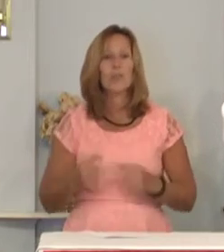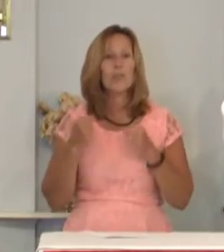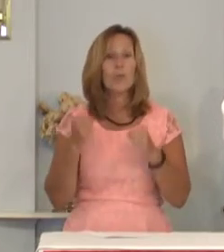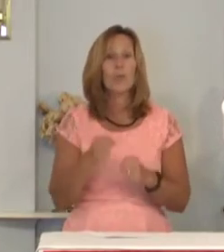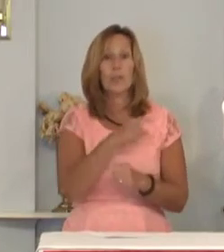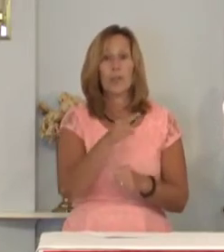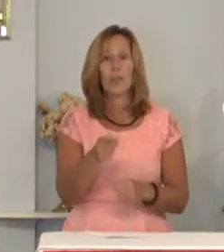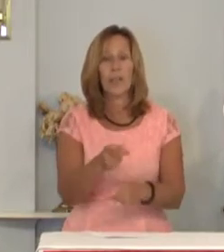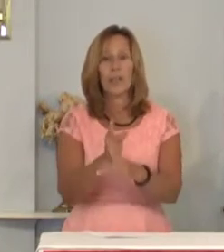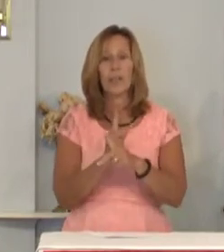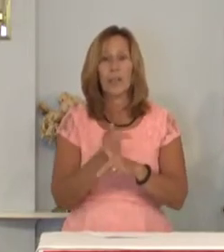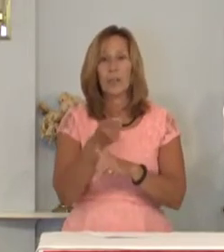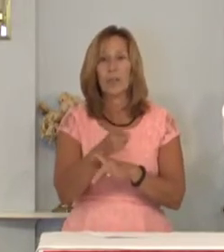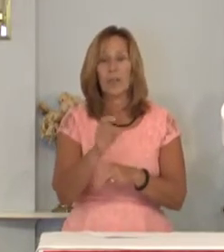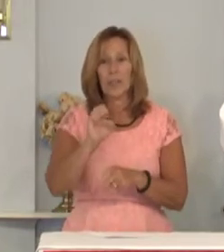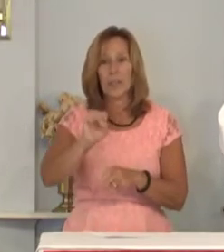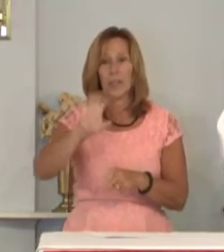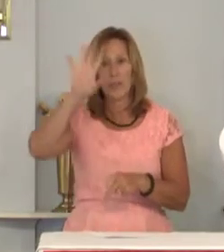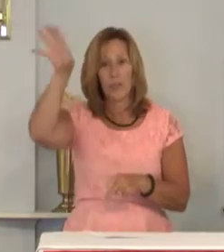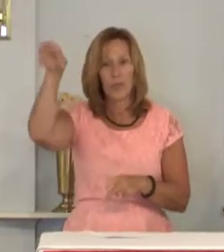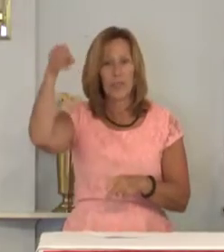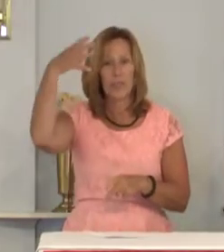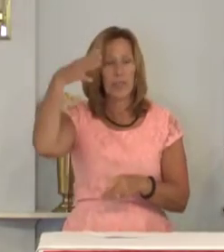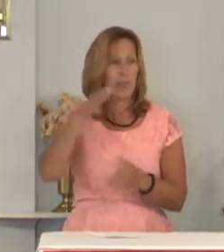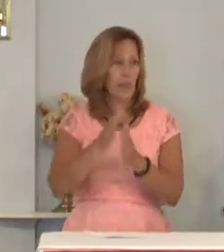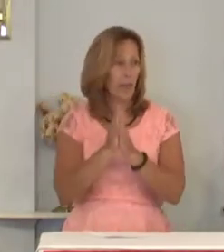you and keep you in his grace